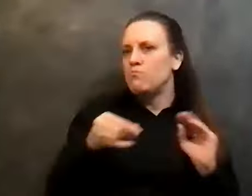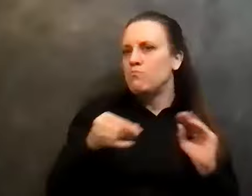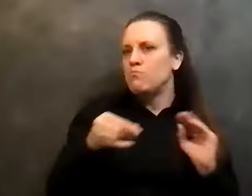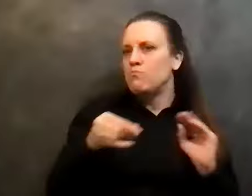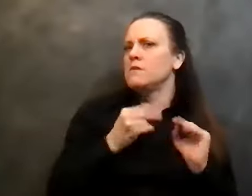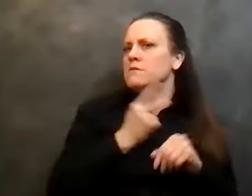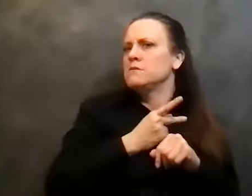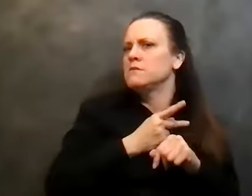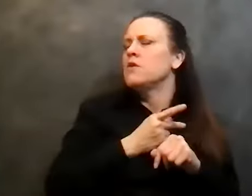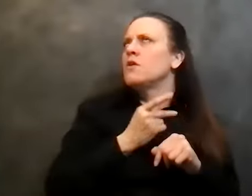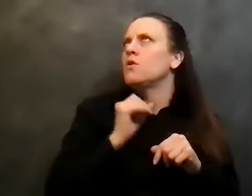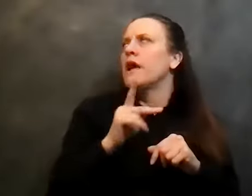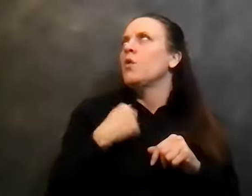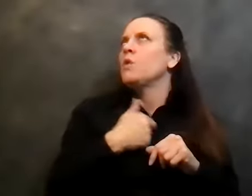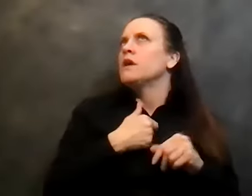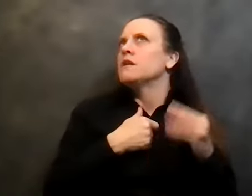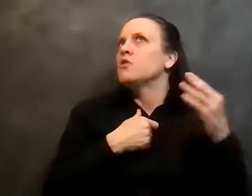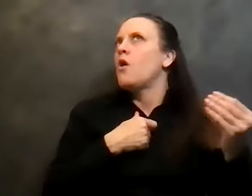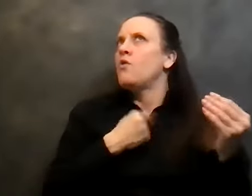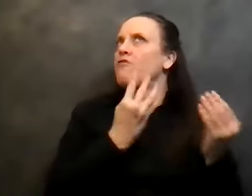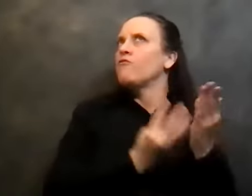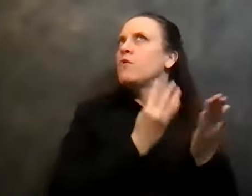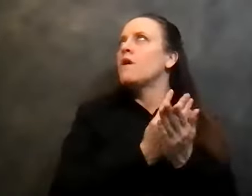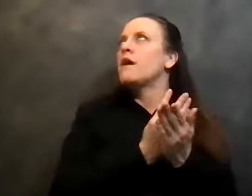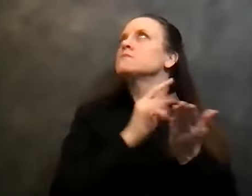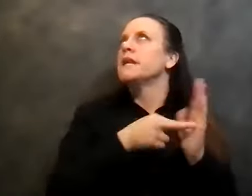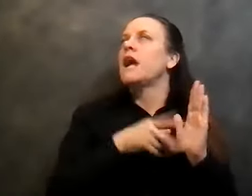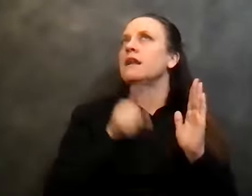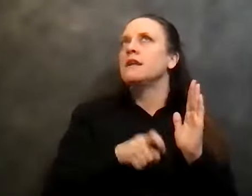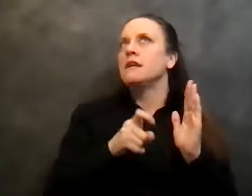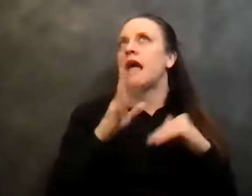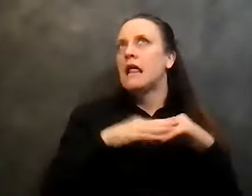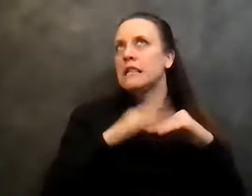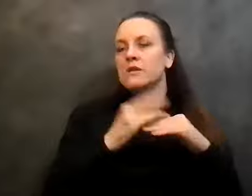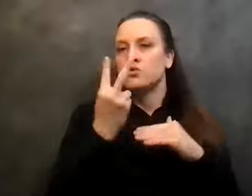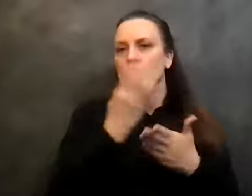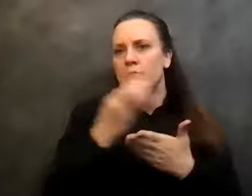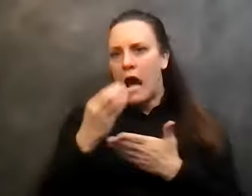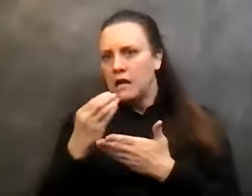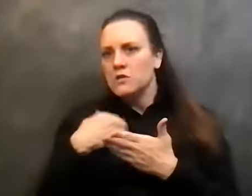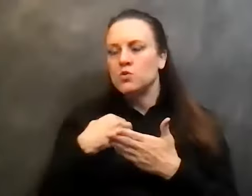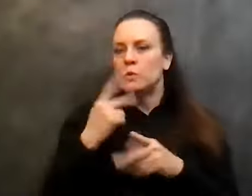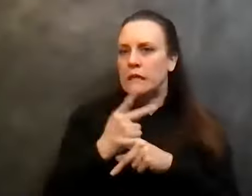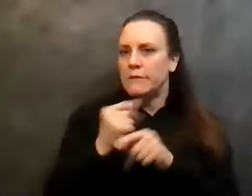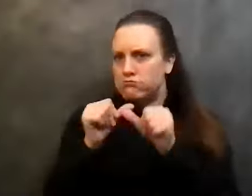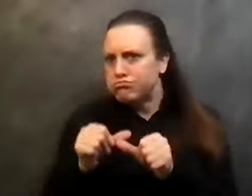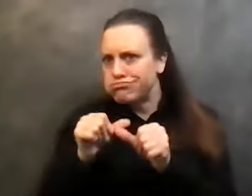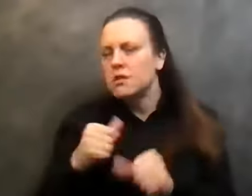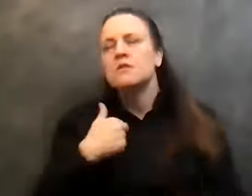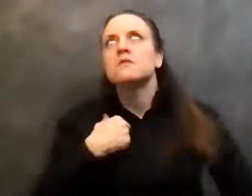we going to be out? You know, are we going to be driving by a liquor store later? I always, from the get go, I started to manage,